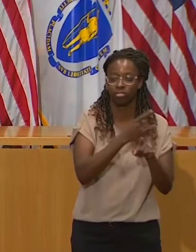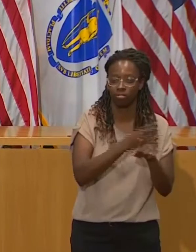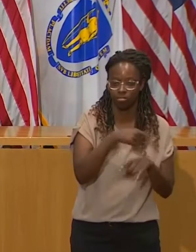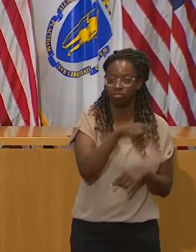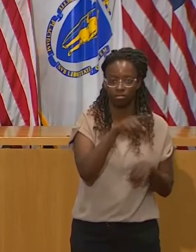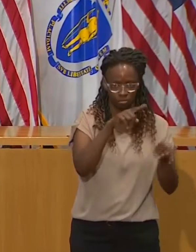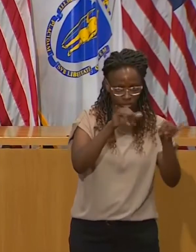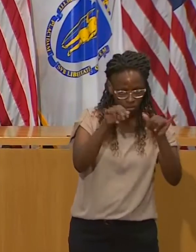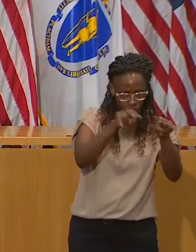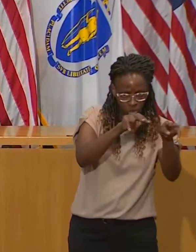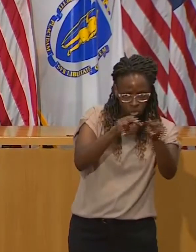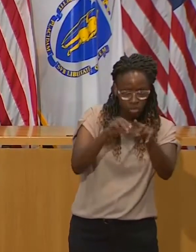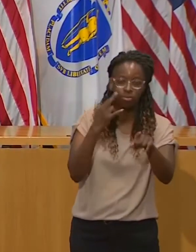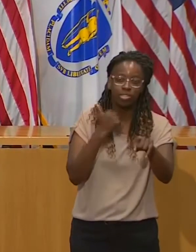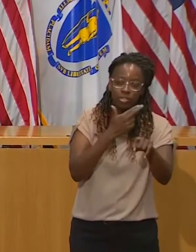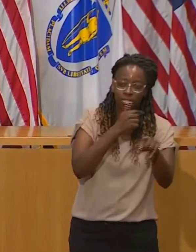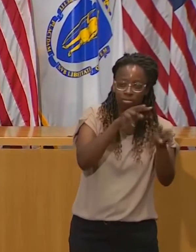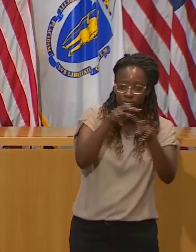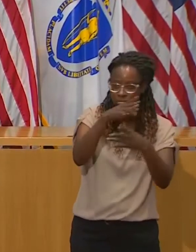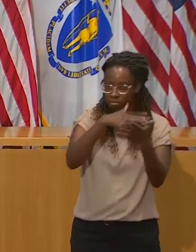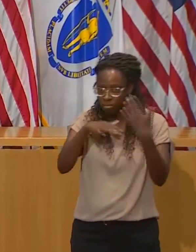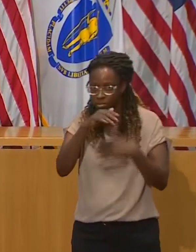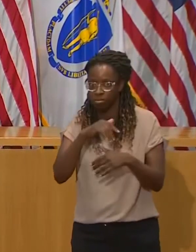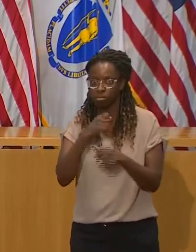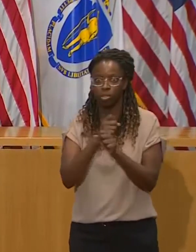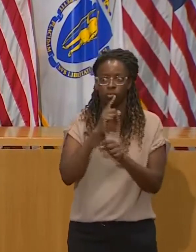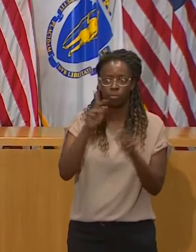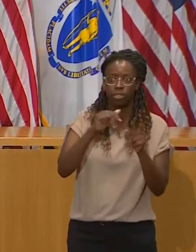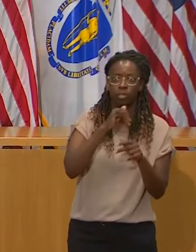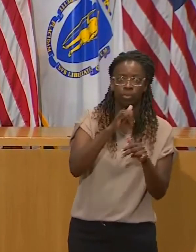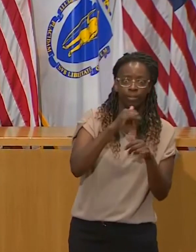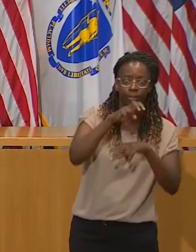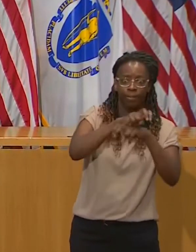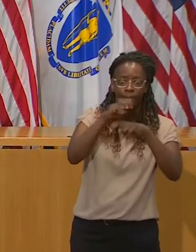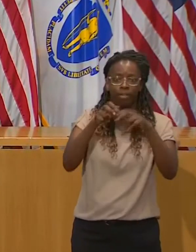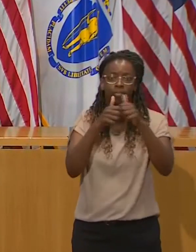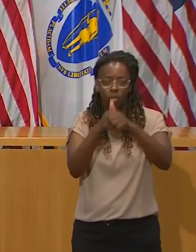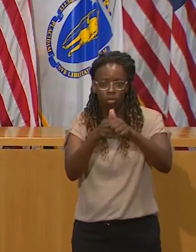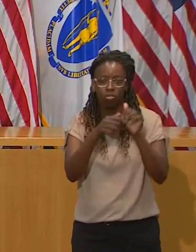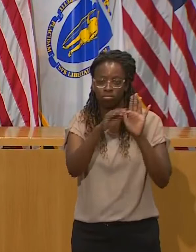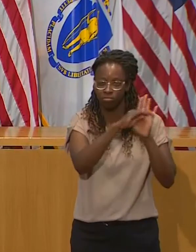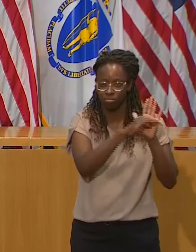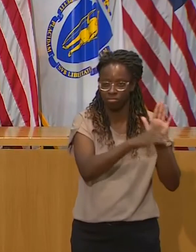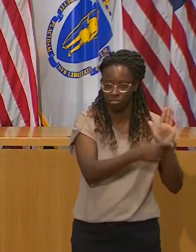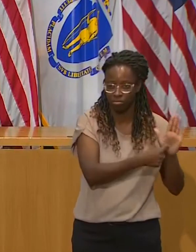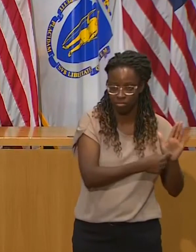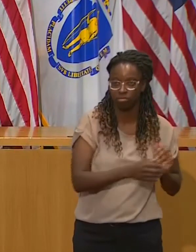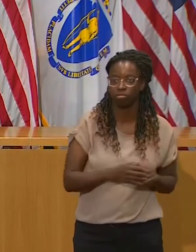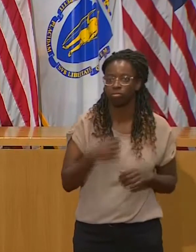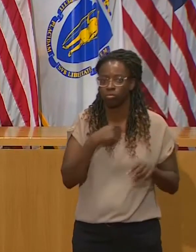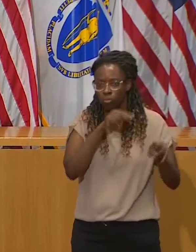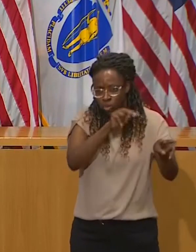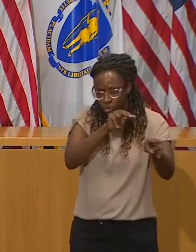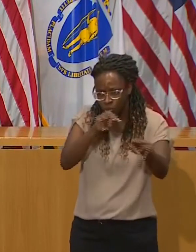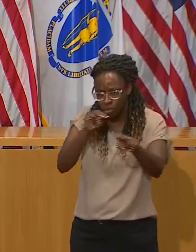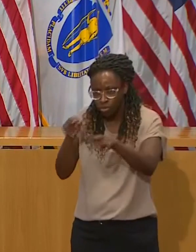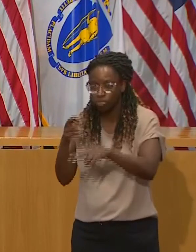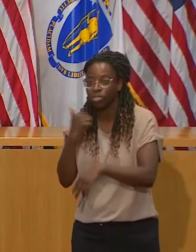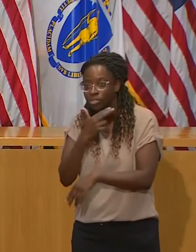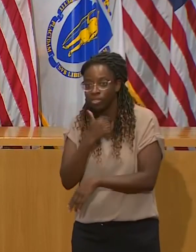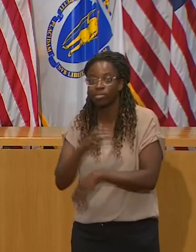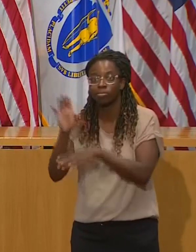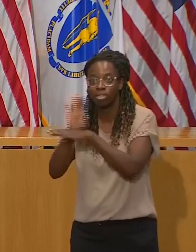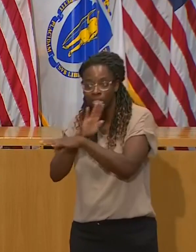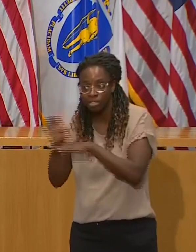than they've spent recently. I think you'll continue to see us do outreach to a lot of folks in the faith community, which